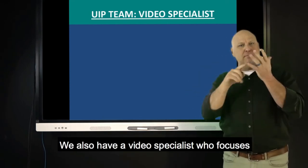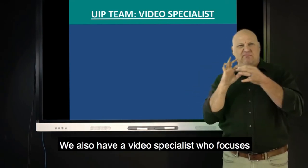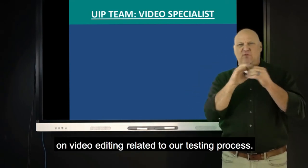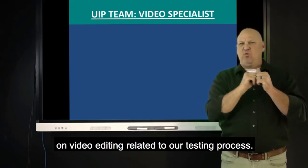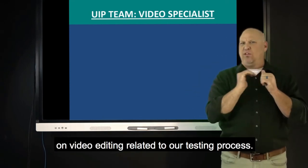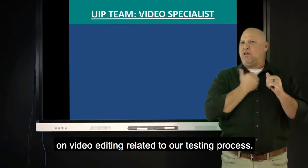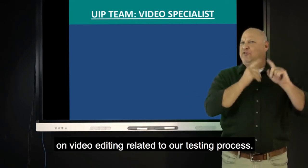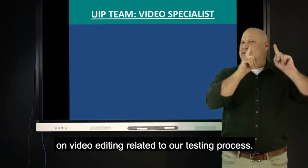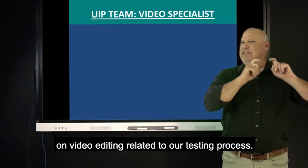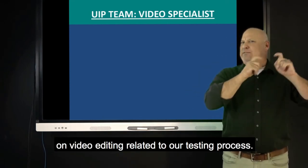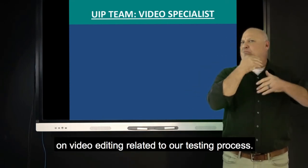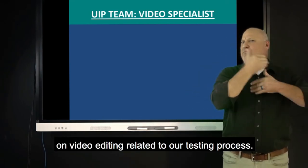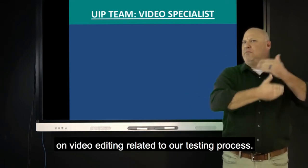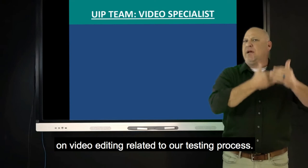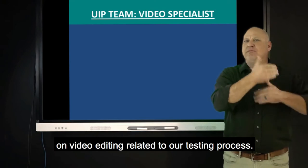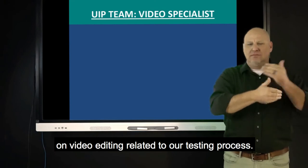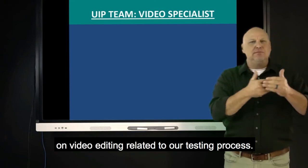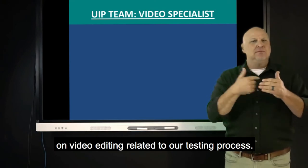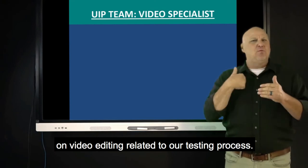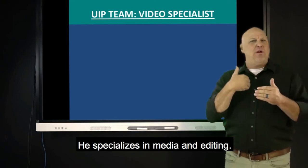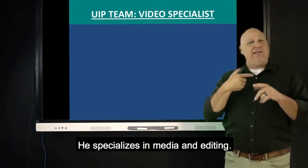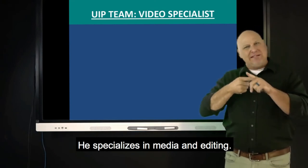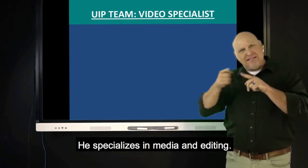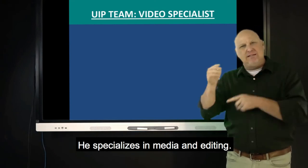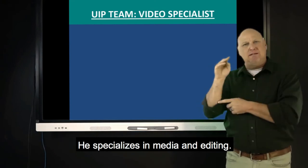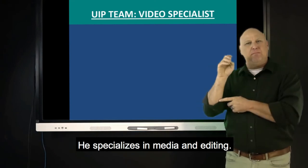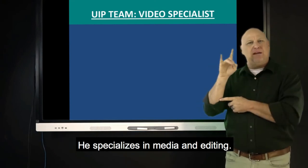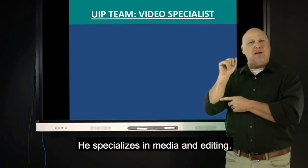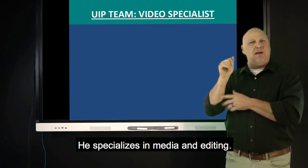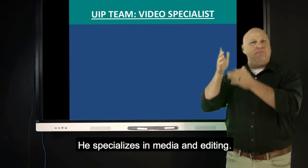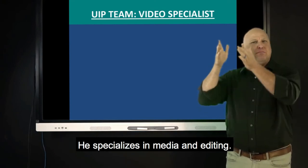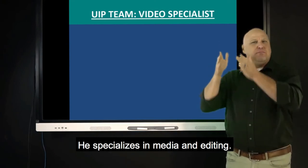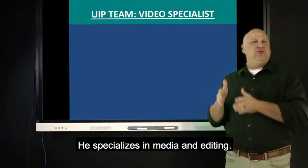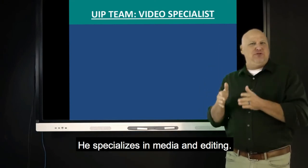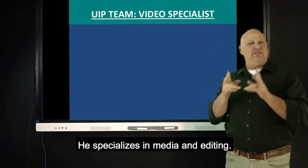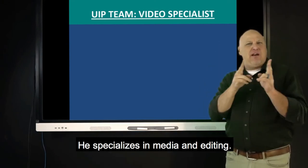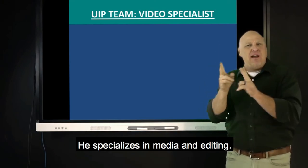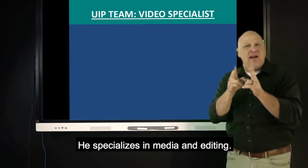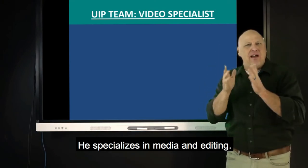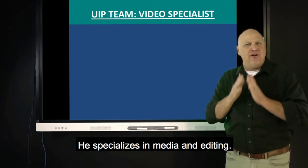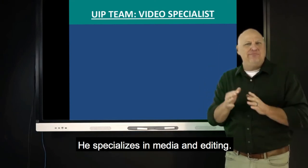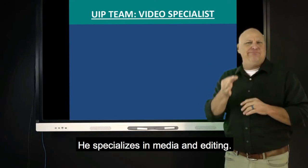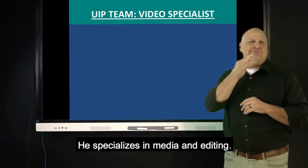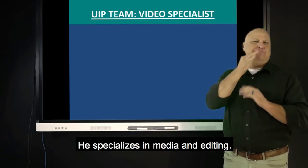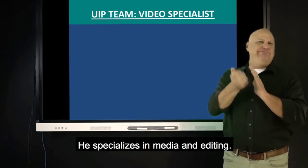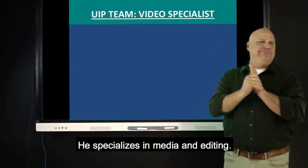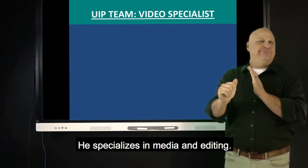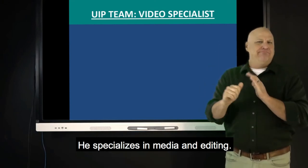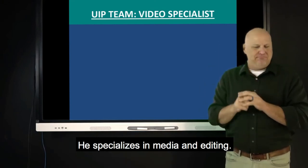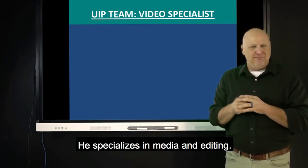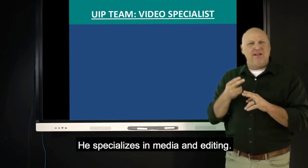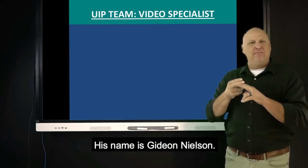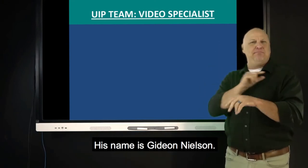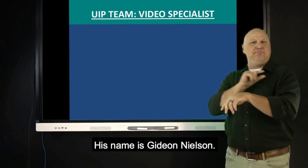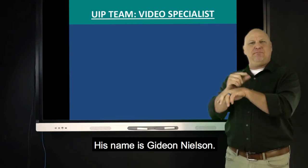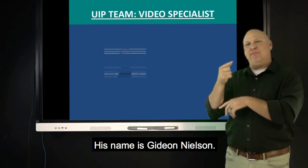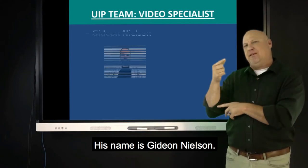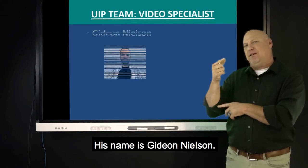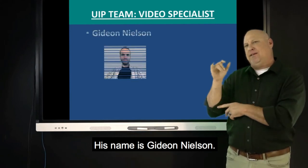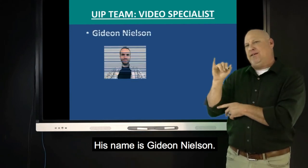We've got a filming group, a media person who helps us edit videos, and